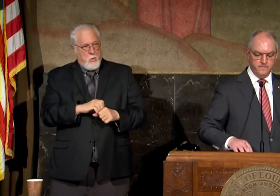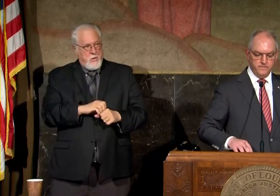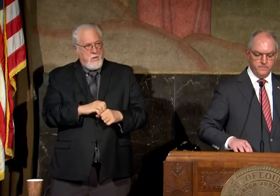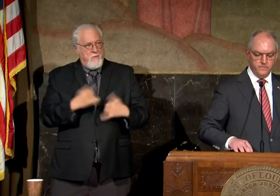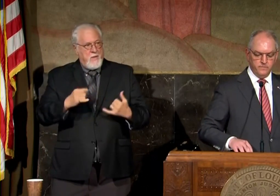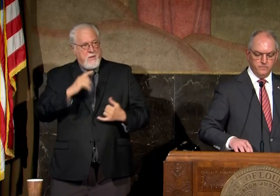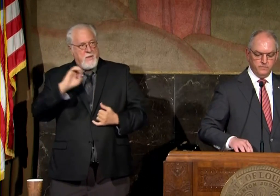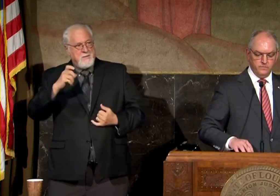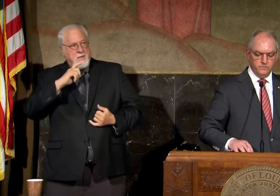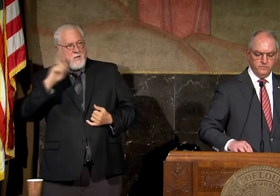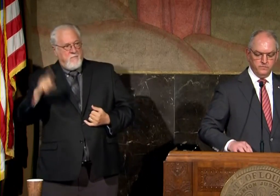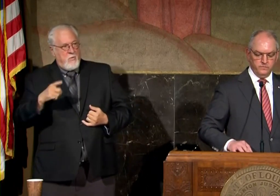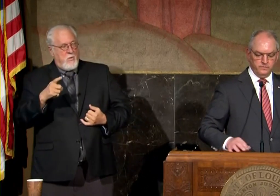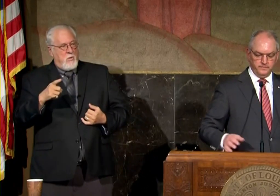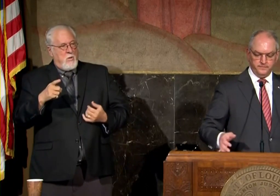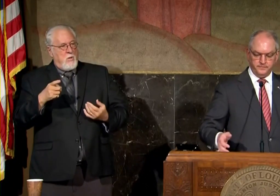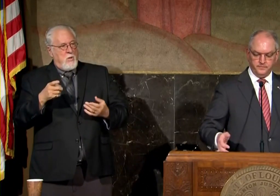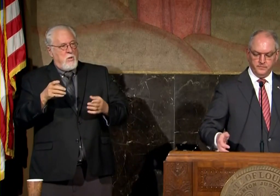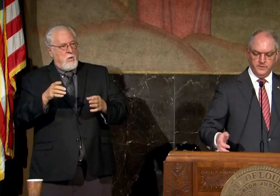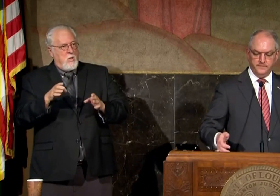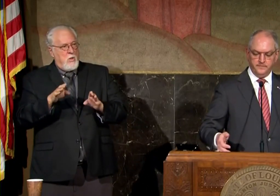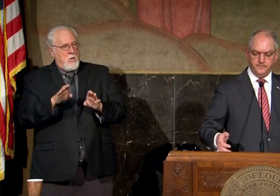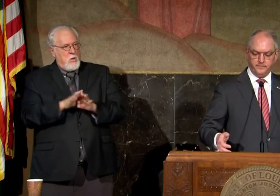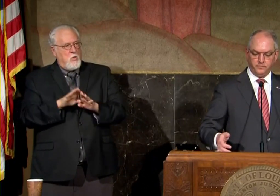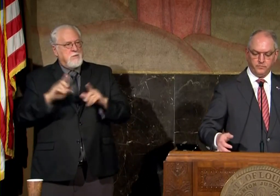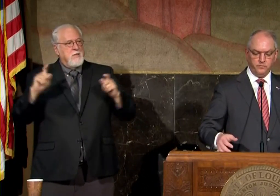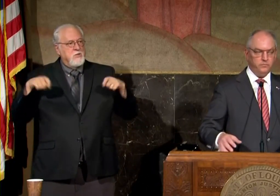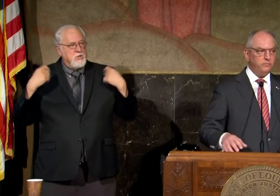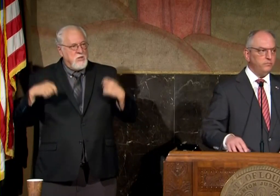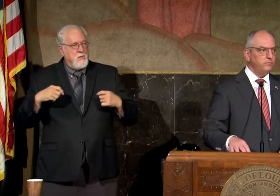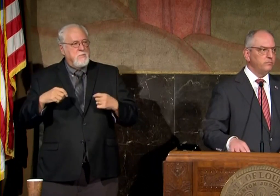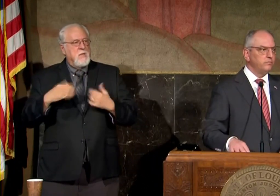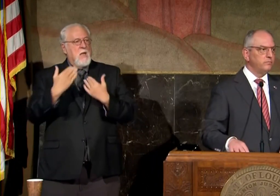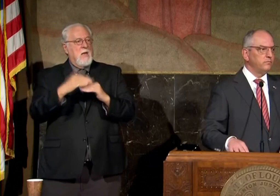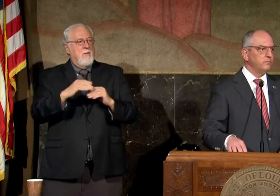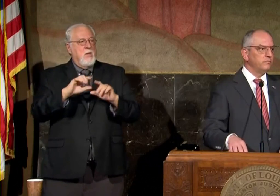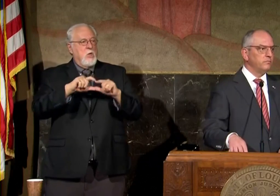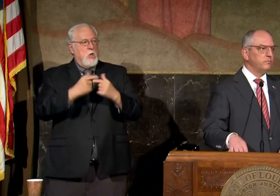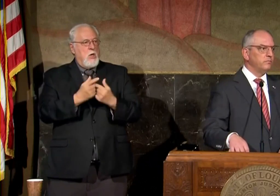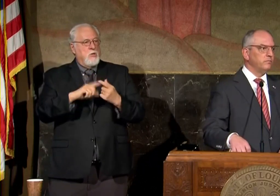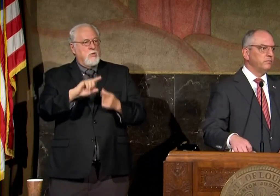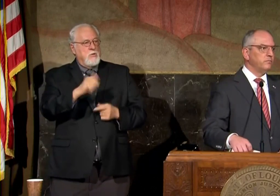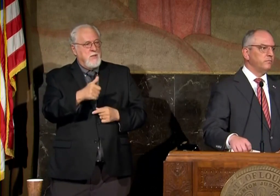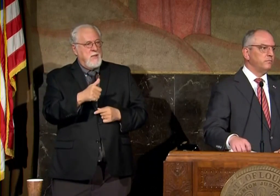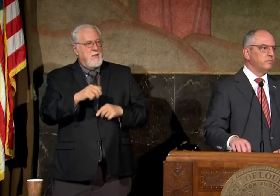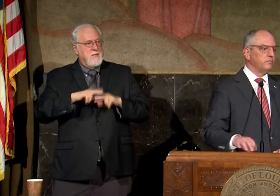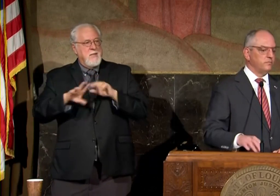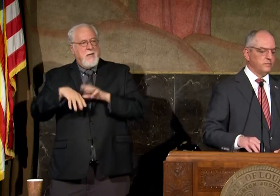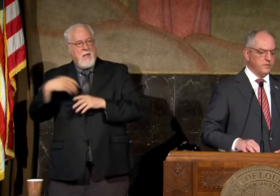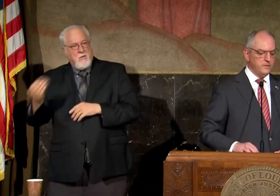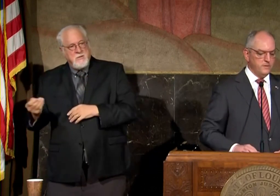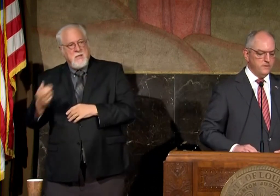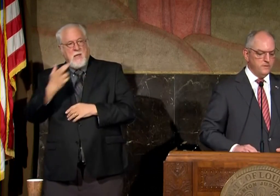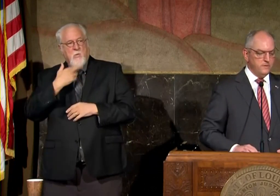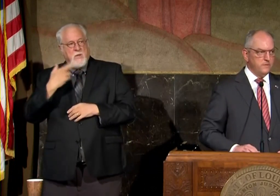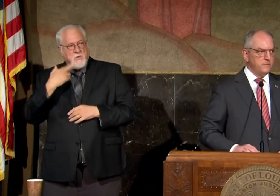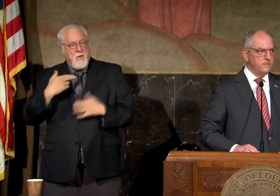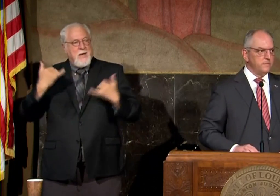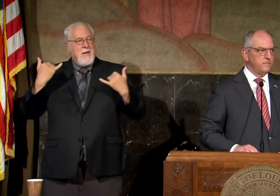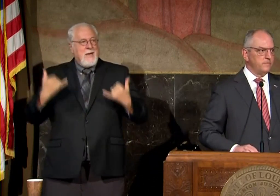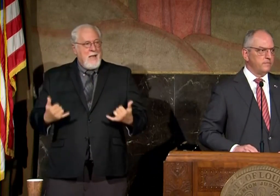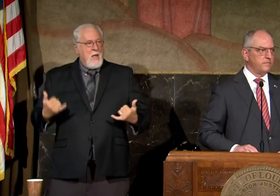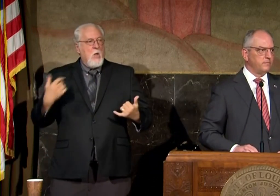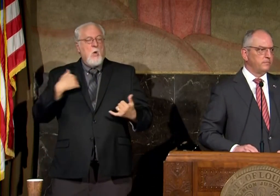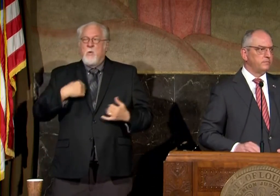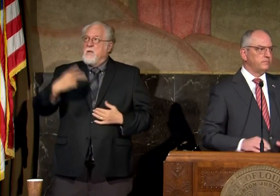executive order closing gyms when the crowd rises to 10 including uh seating outdoors and restaurants now that we've had